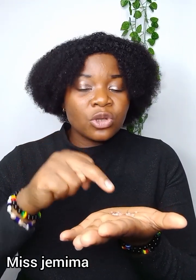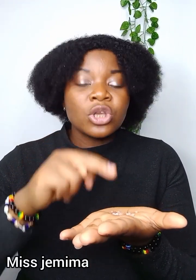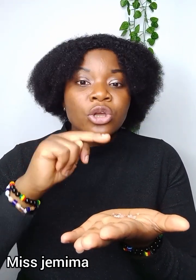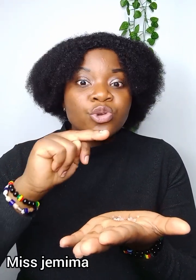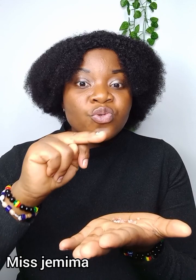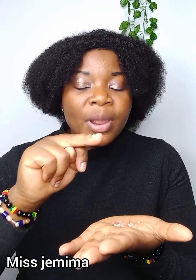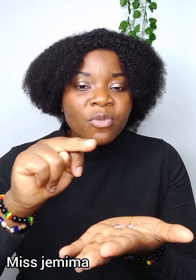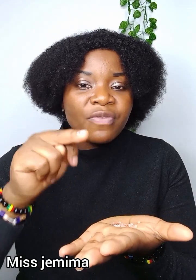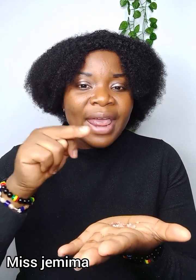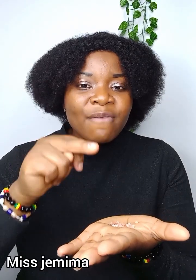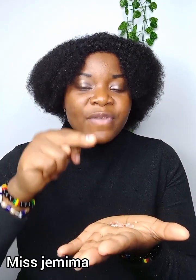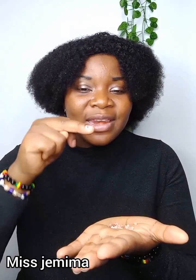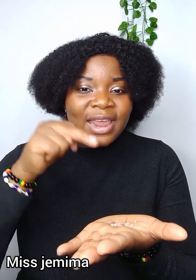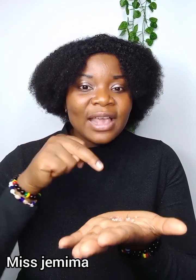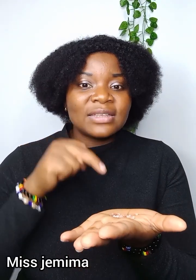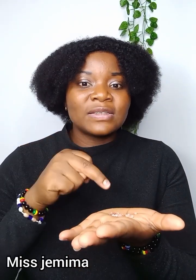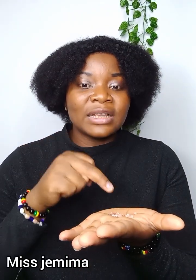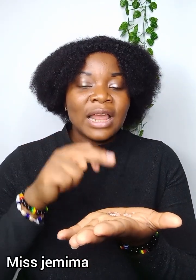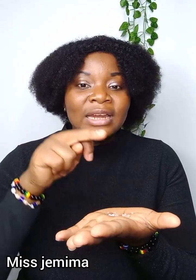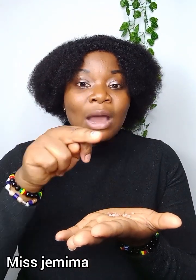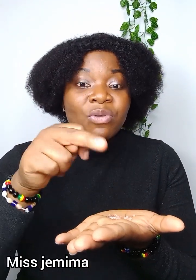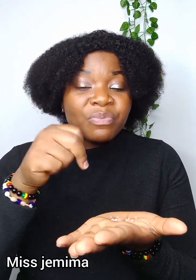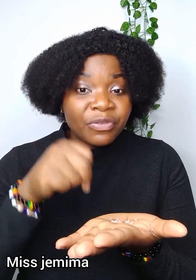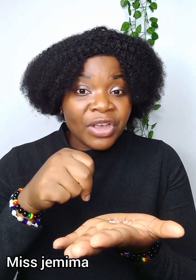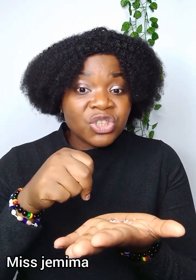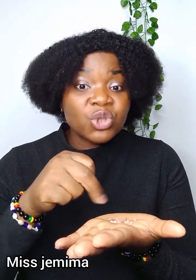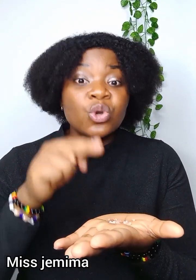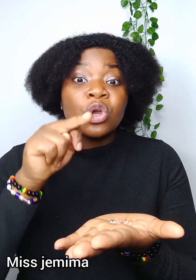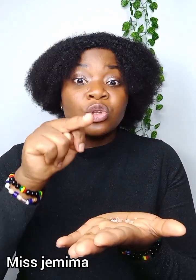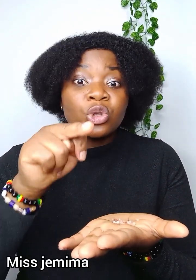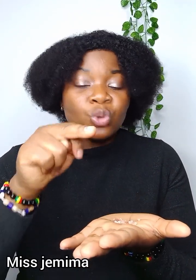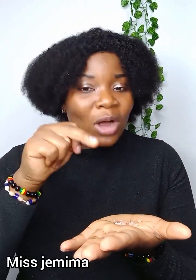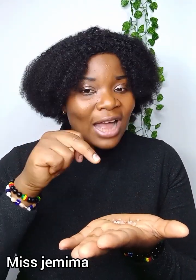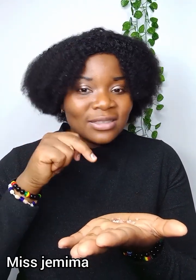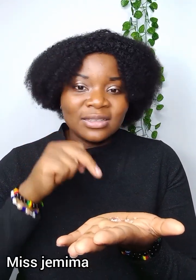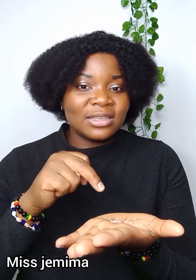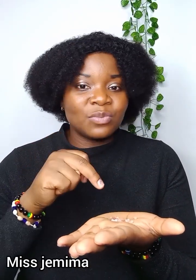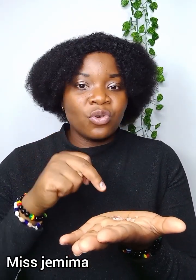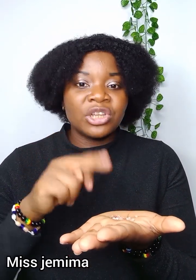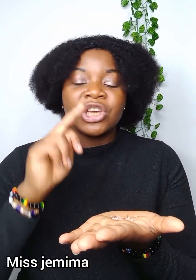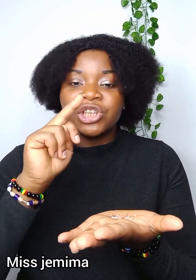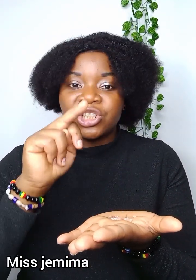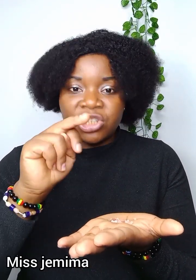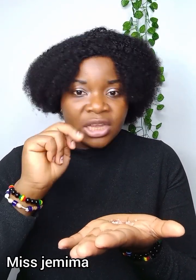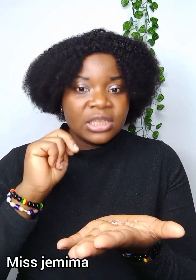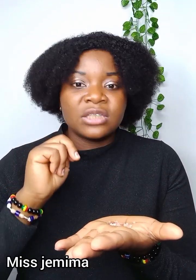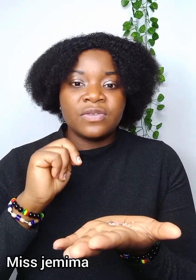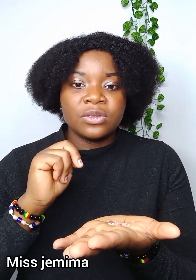sort to remove every negative thing that will prevent you not to count this money share this video